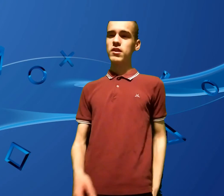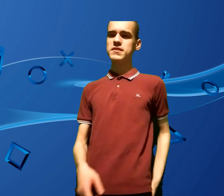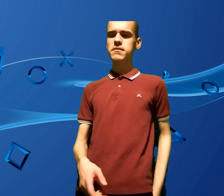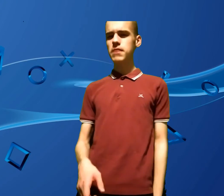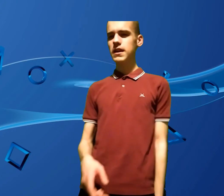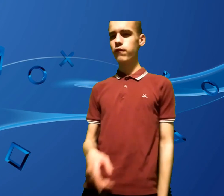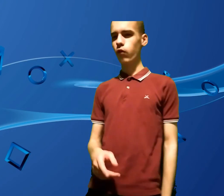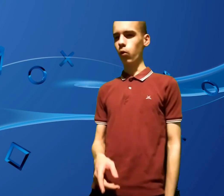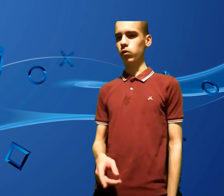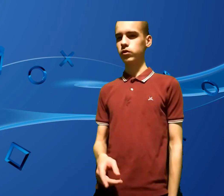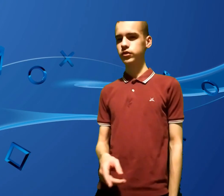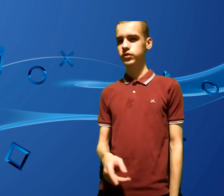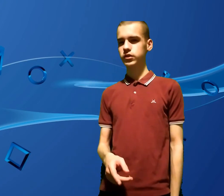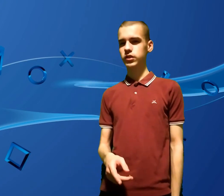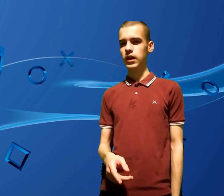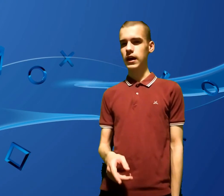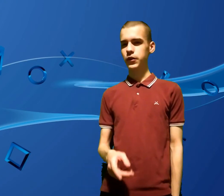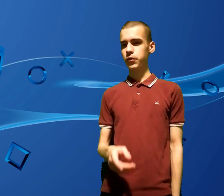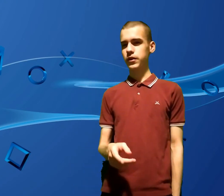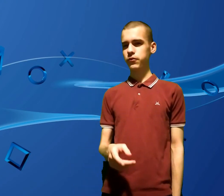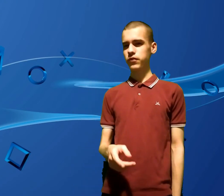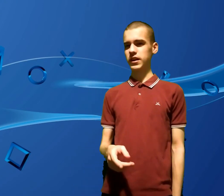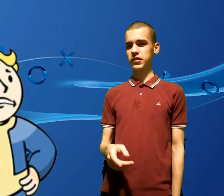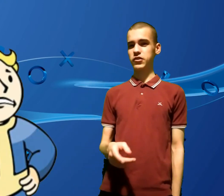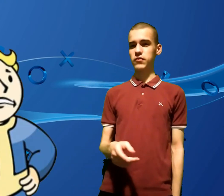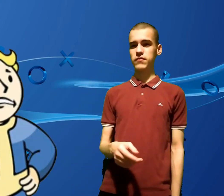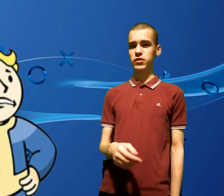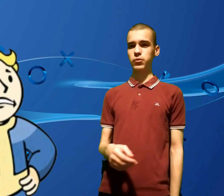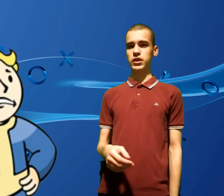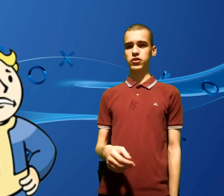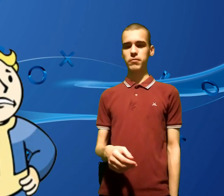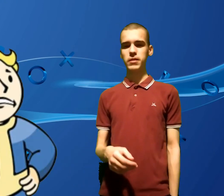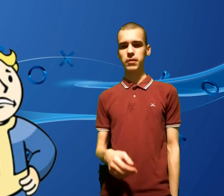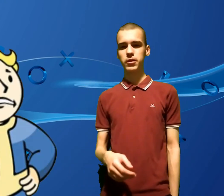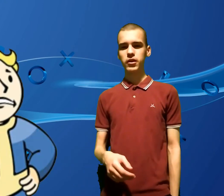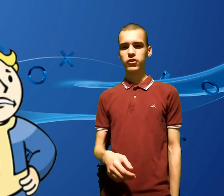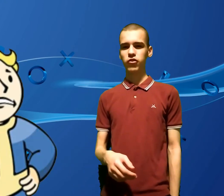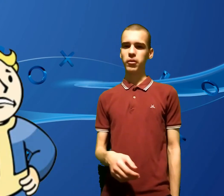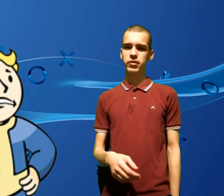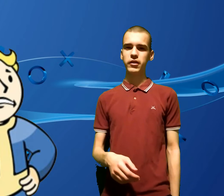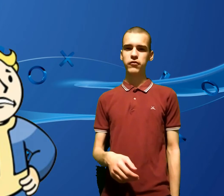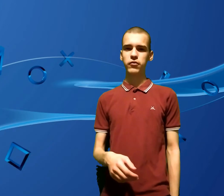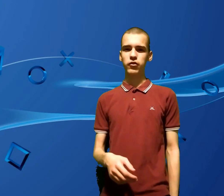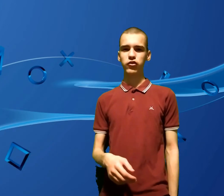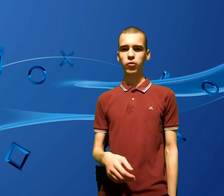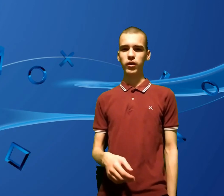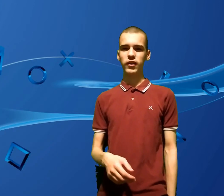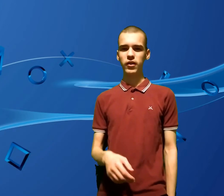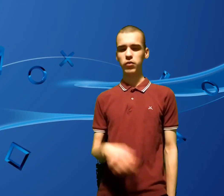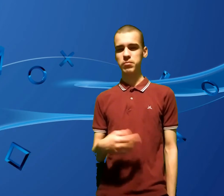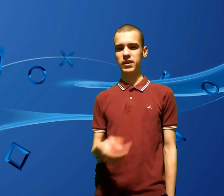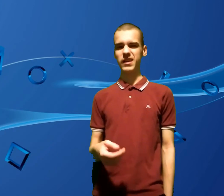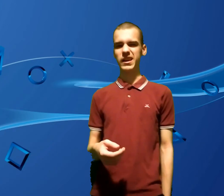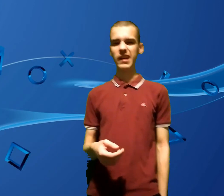isn't many Volts, I don't think I discovered every location on the map, because I play it through the story, then I replay it again,